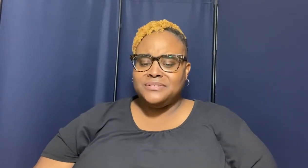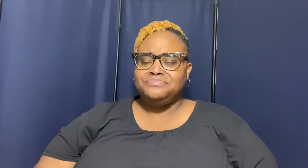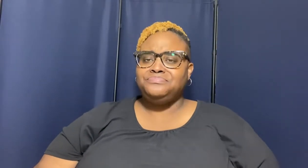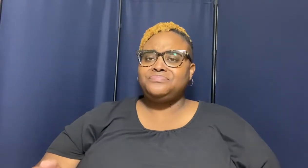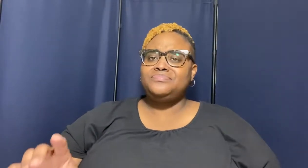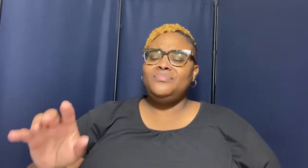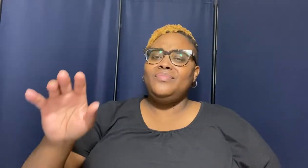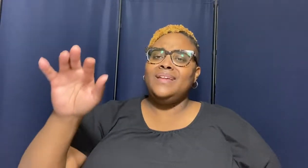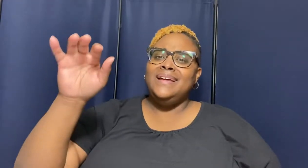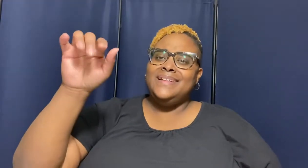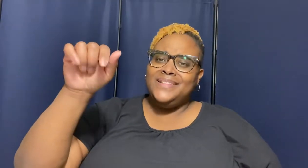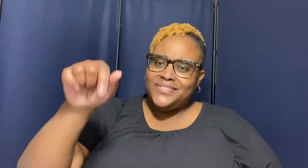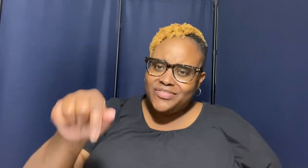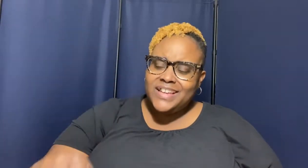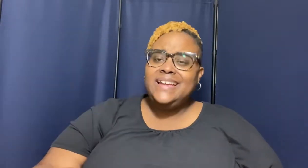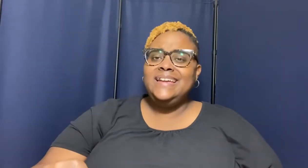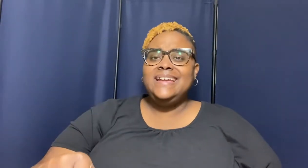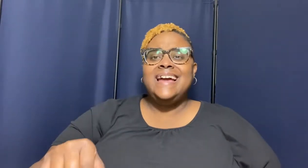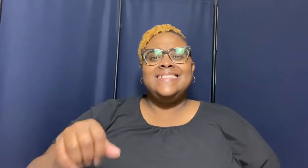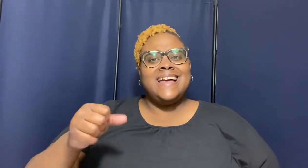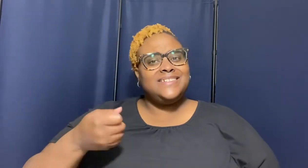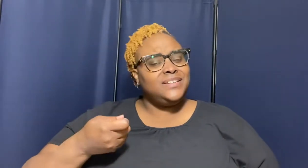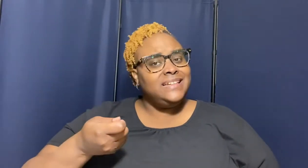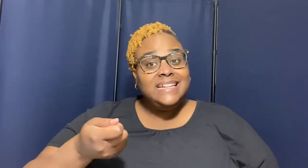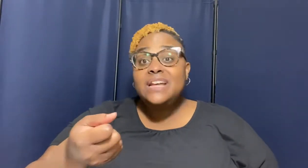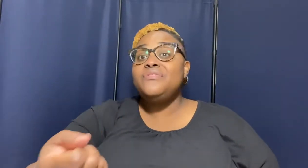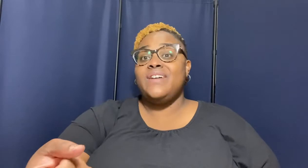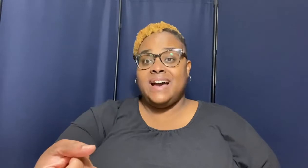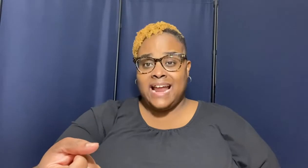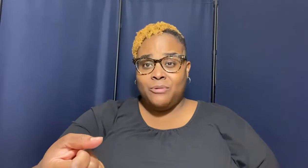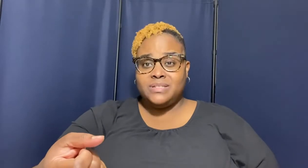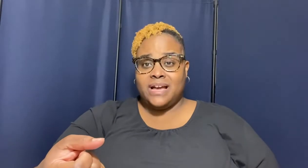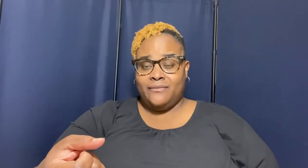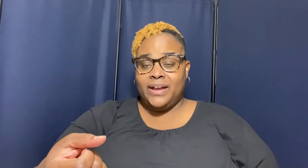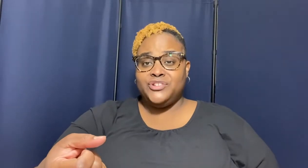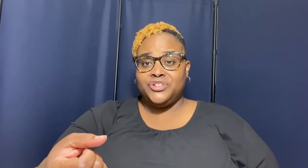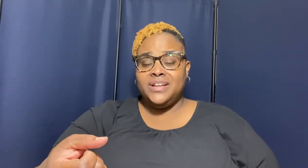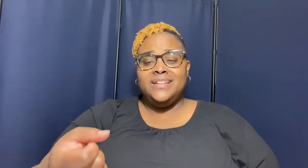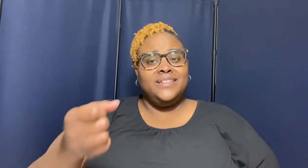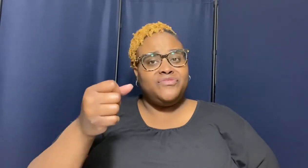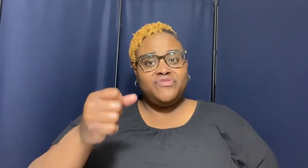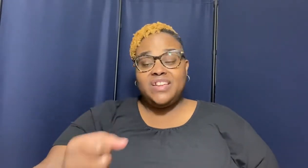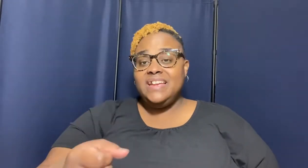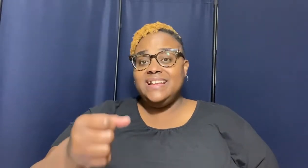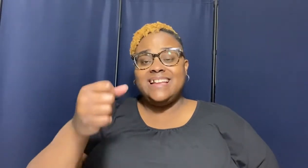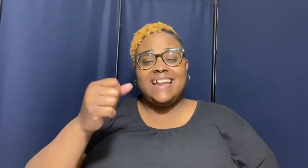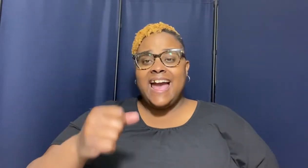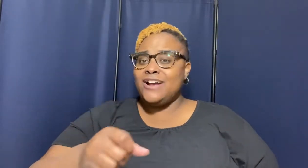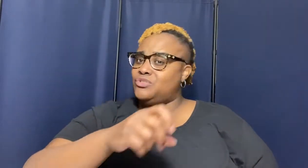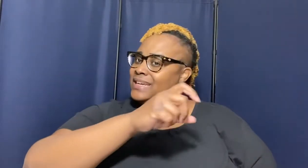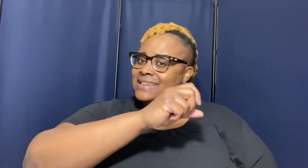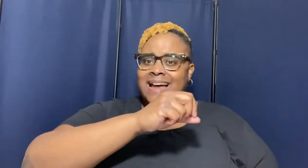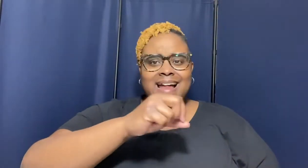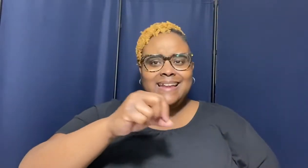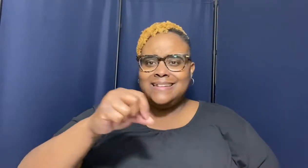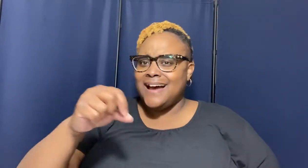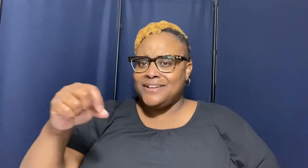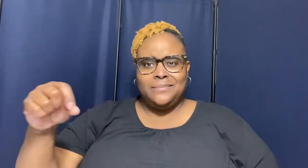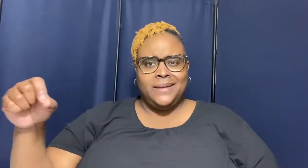the thing that solidified our salvation the thing that actually got it documented